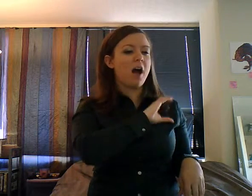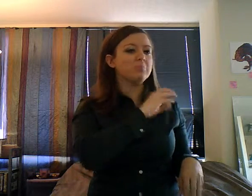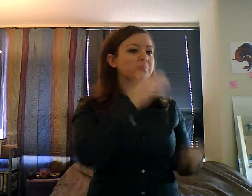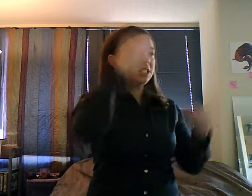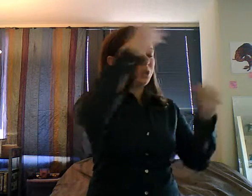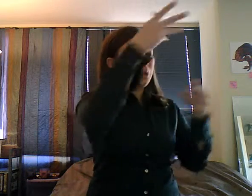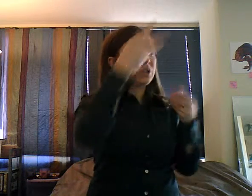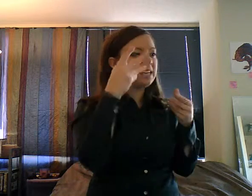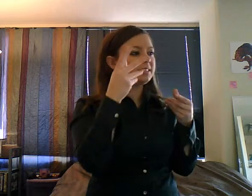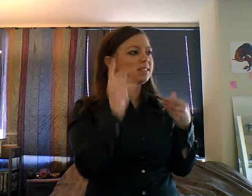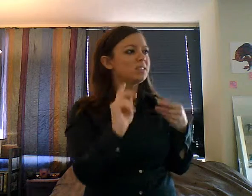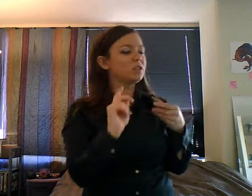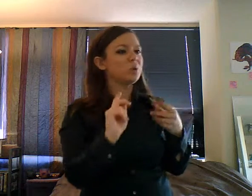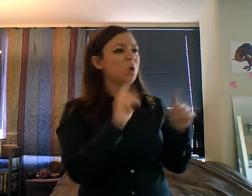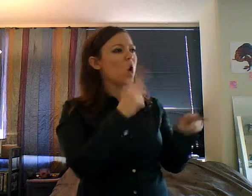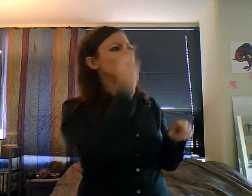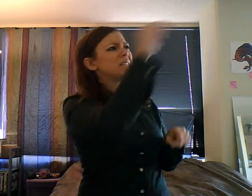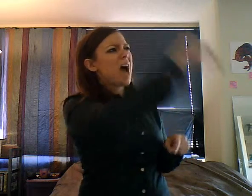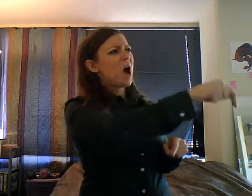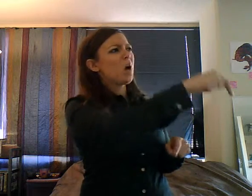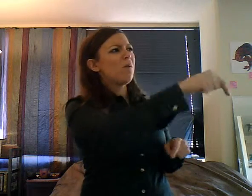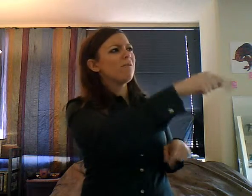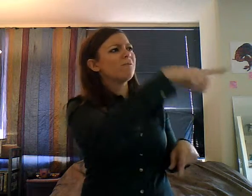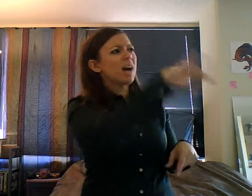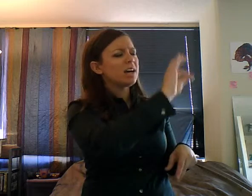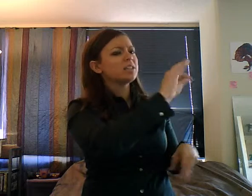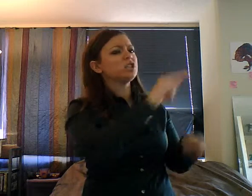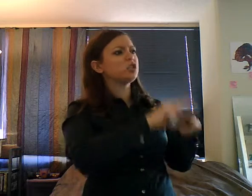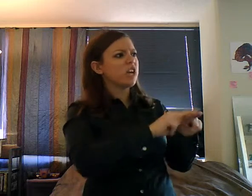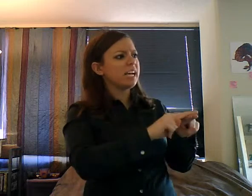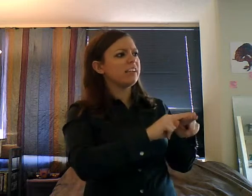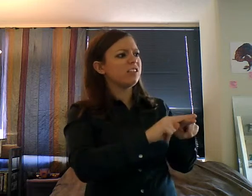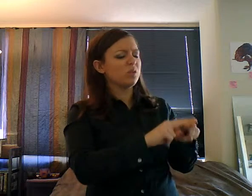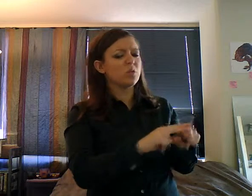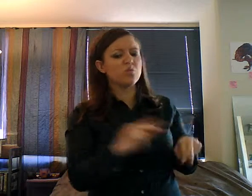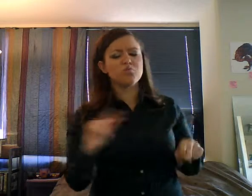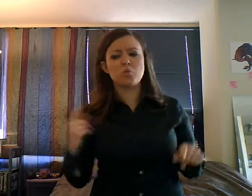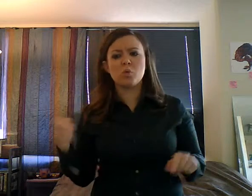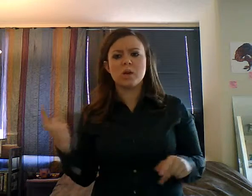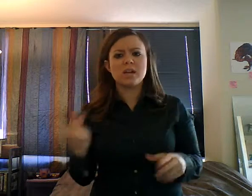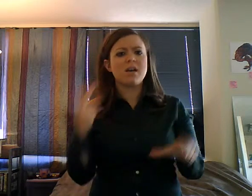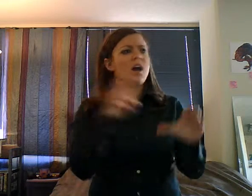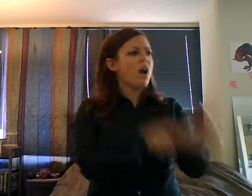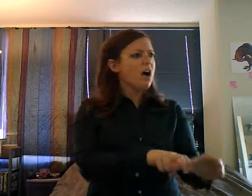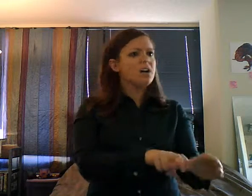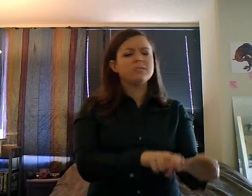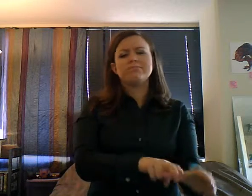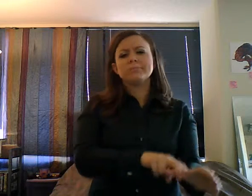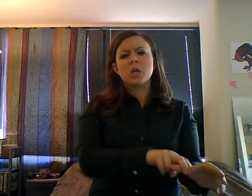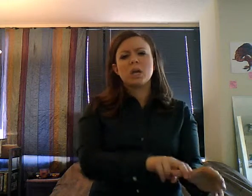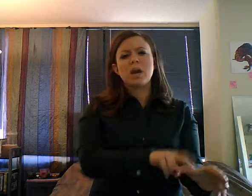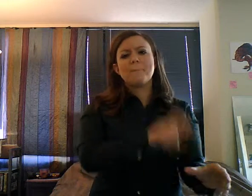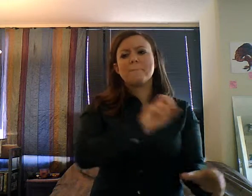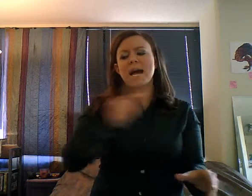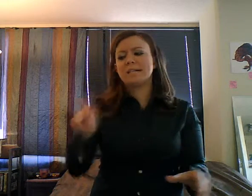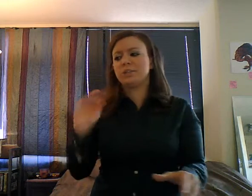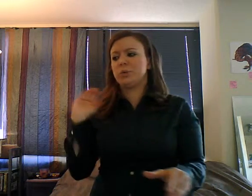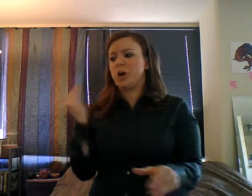there. We got on the train, and luckily, we got back to our car safely. And it's kind of sad. When I came back